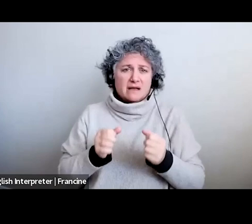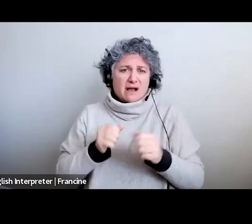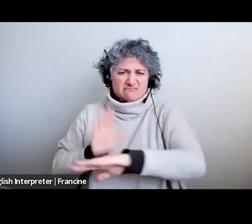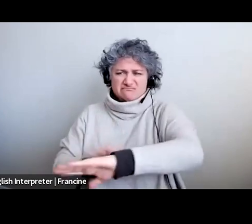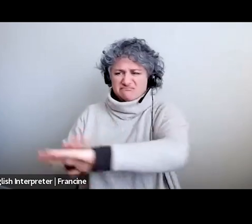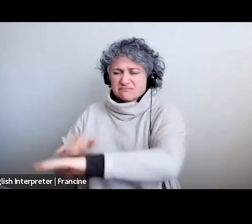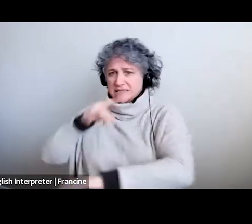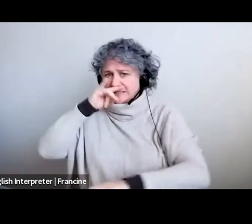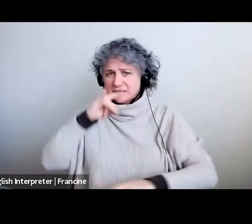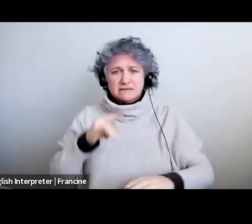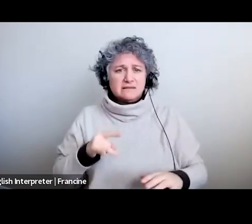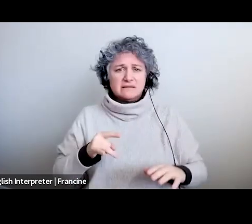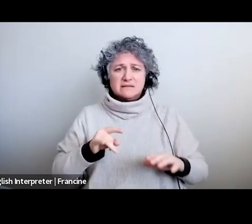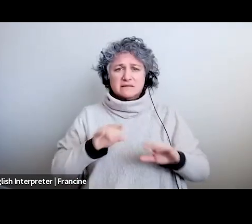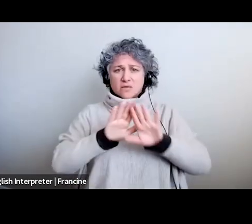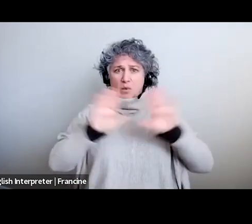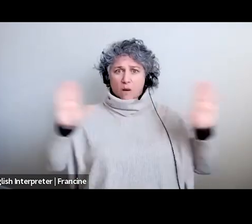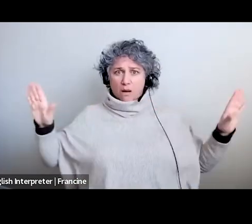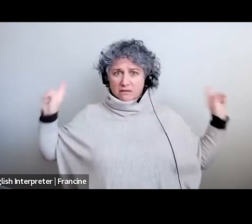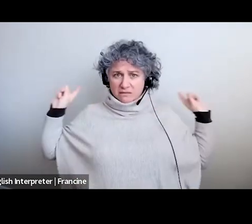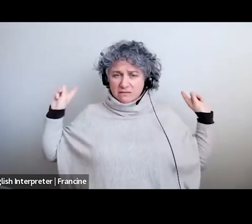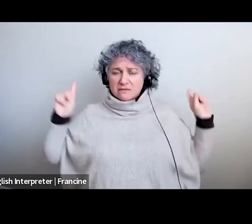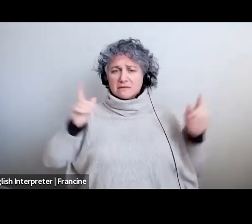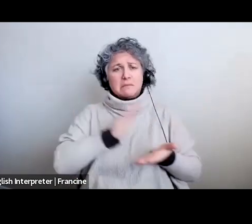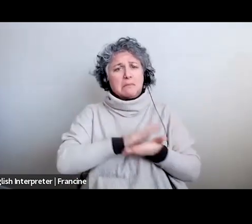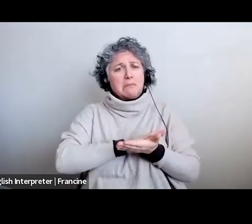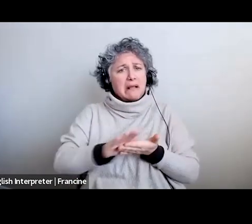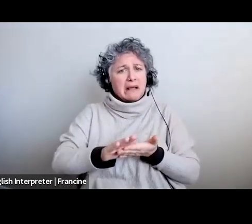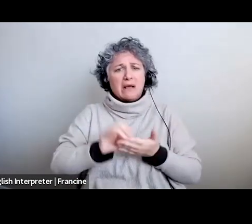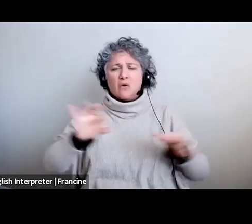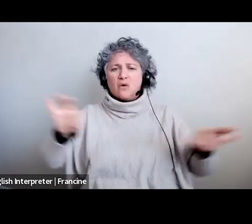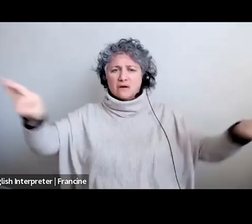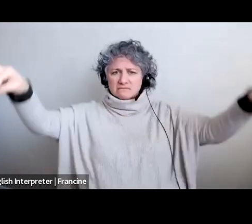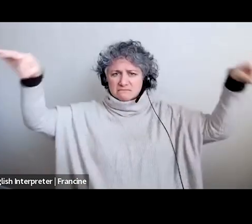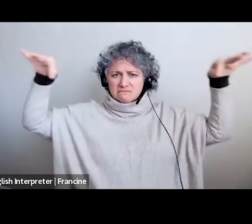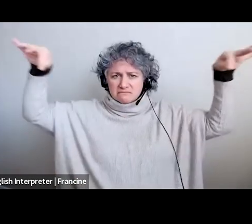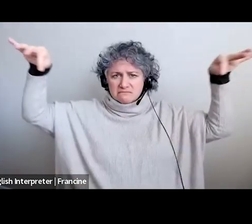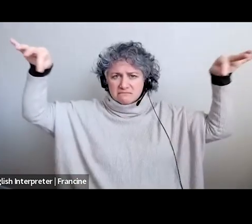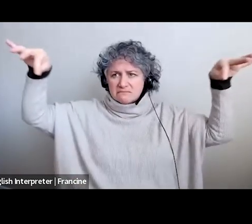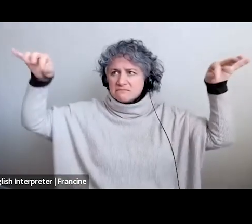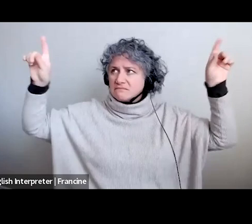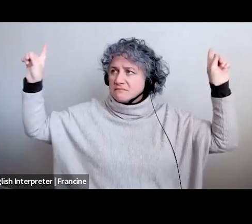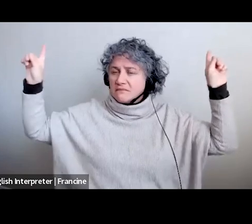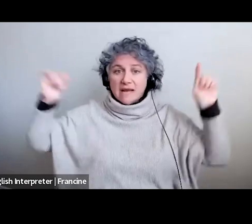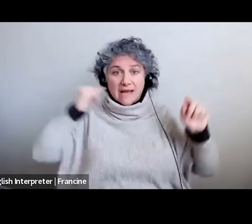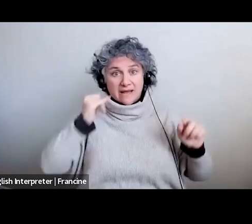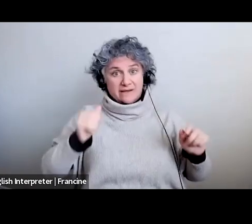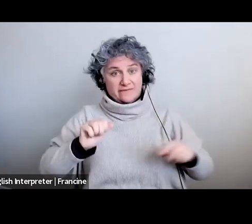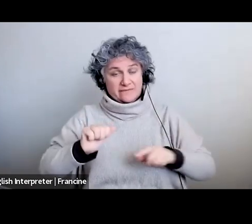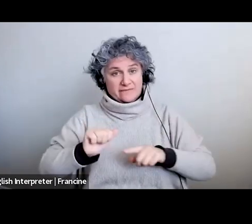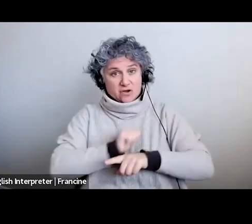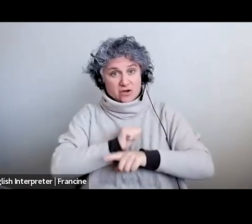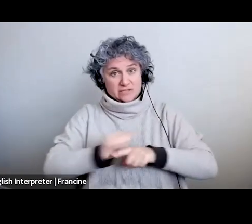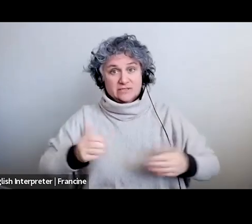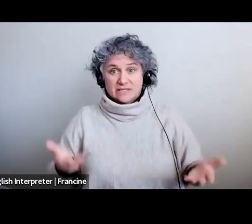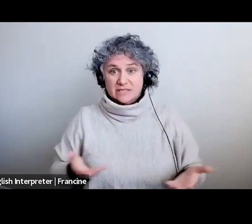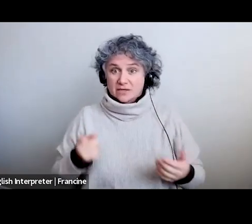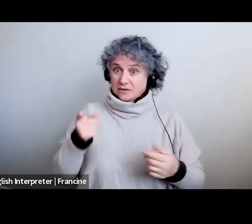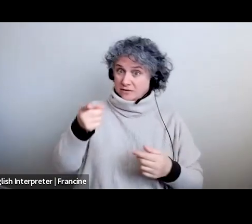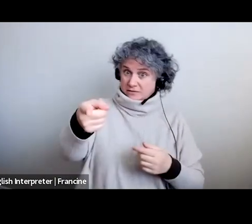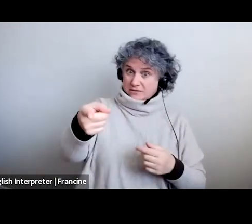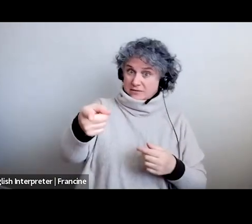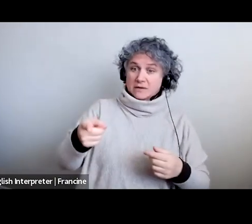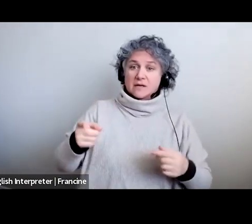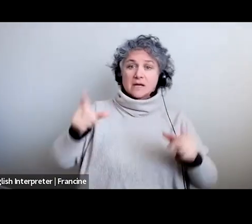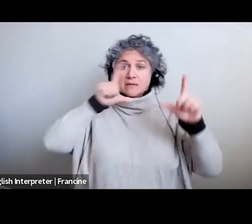do it in front of versus a very very very busy scene that would be helpful like if i was auditioning here and i was on the couch i'd do better lighting and take